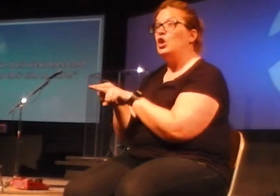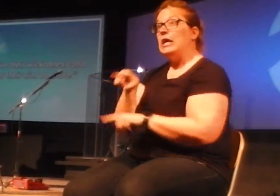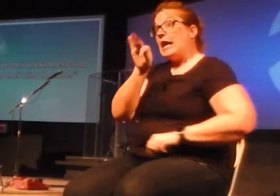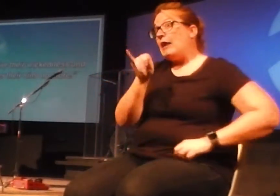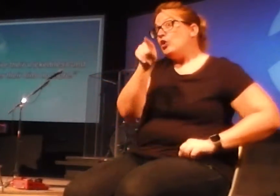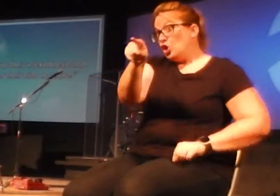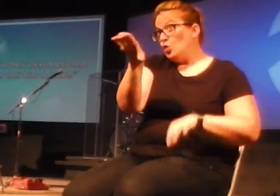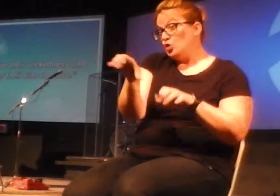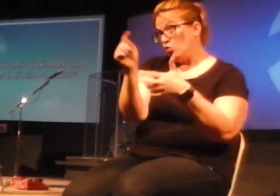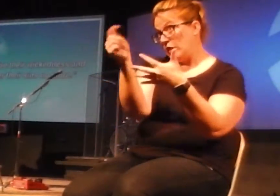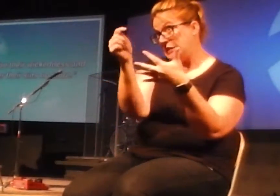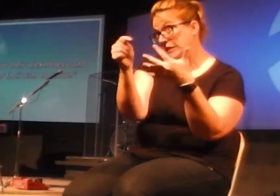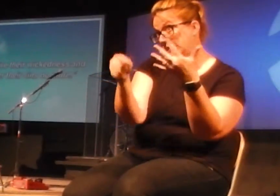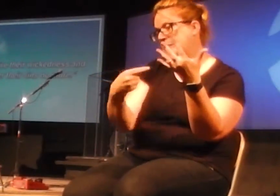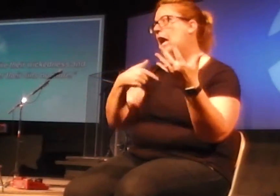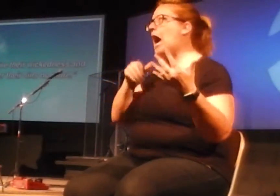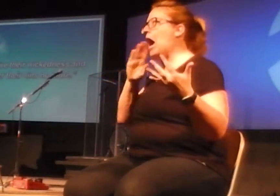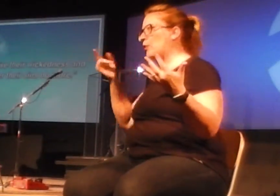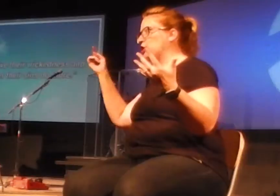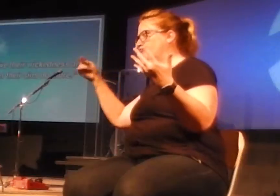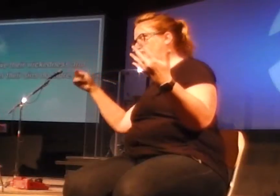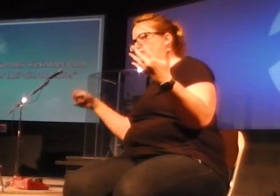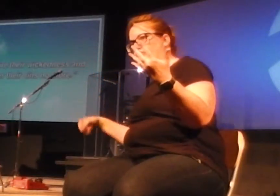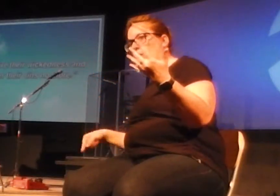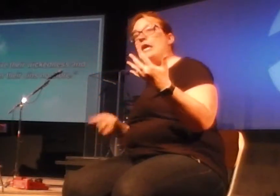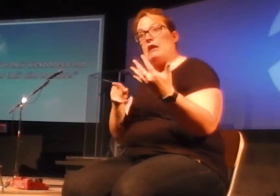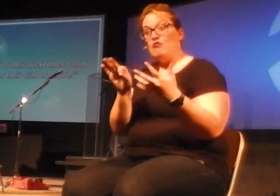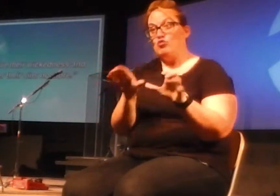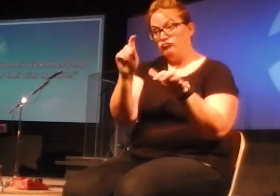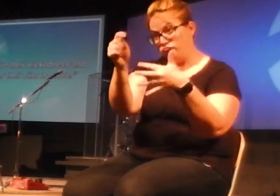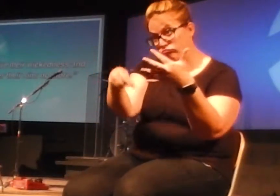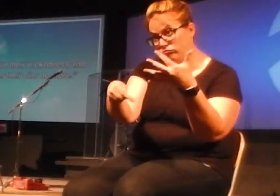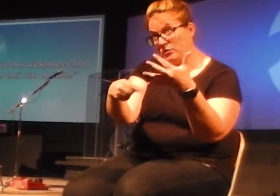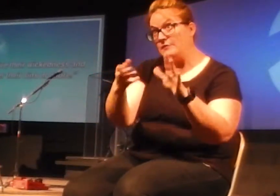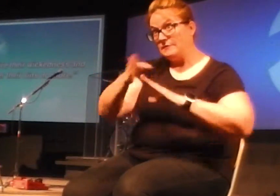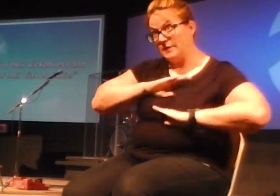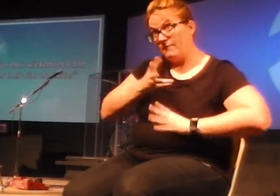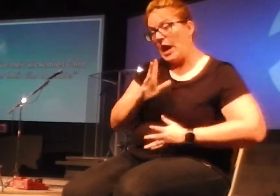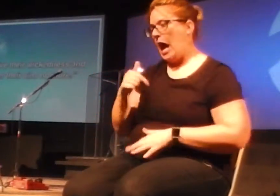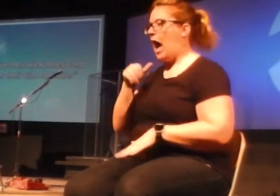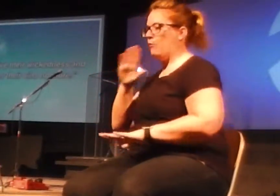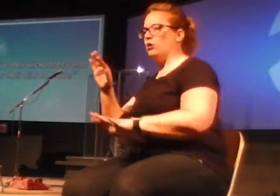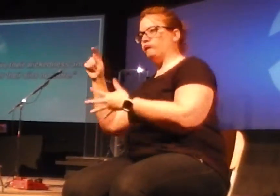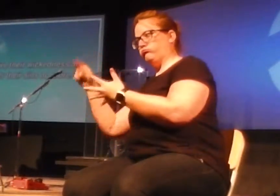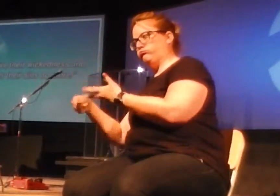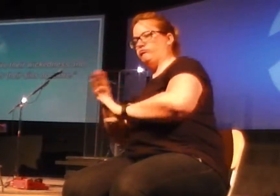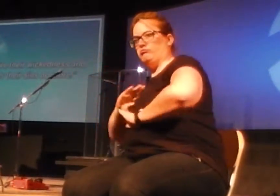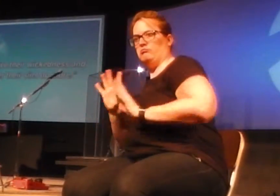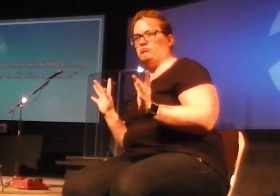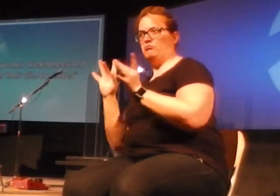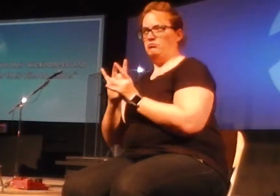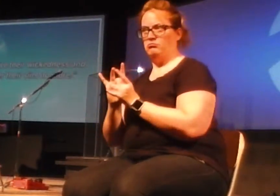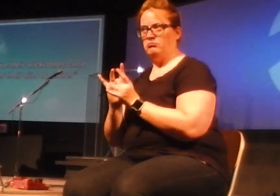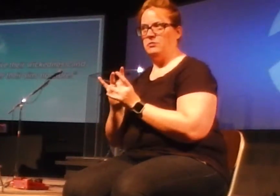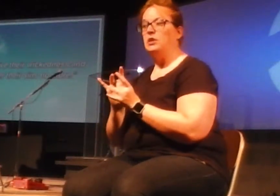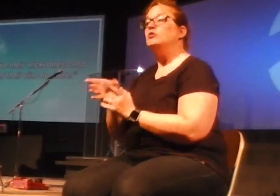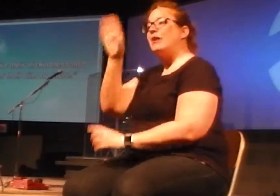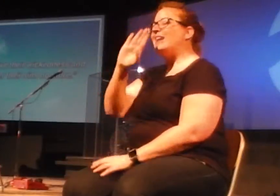and I'll do this. We're agreeing that you're going to do your part, and I'm going to do my part. And so God says, there's a new covenant. There's a new